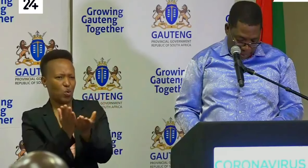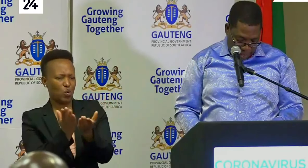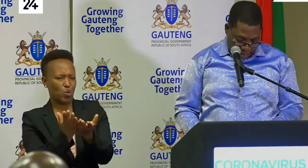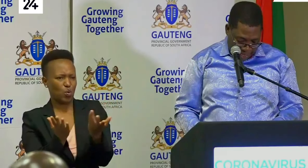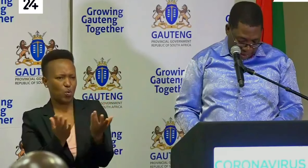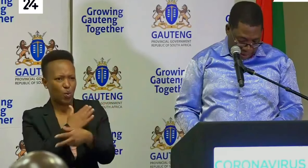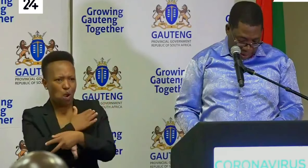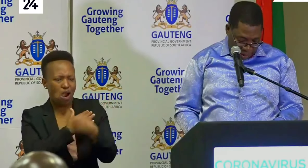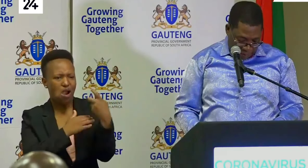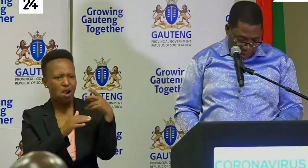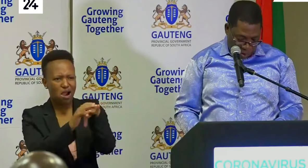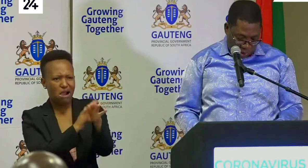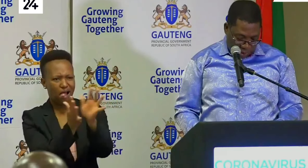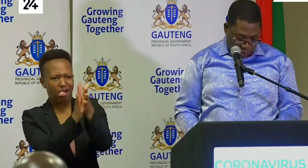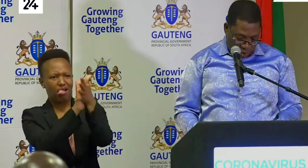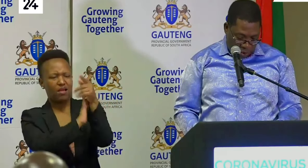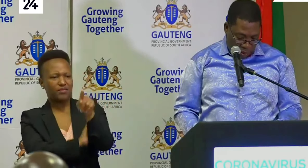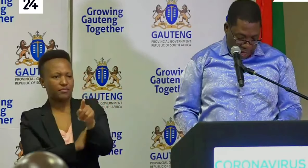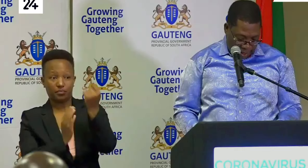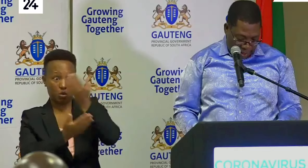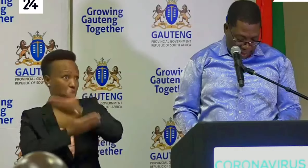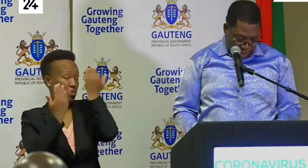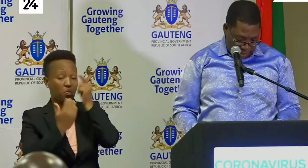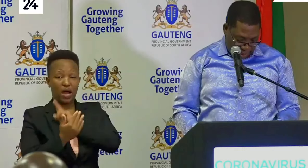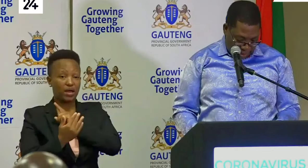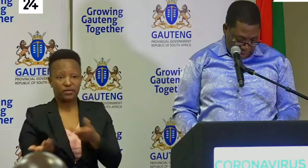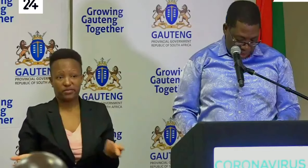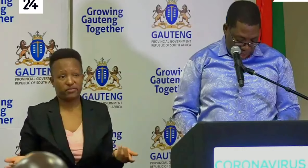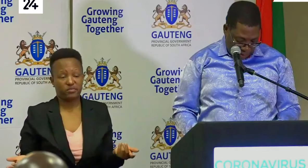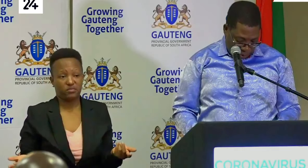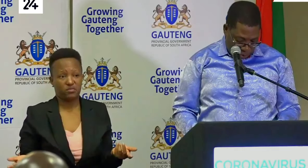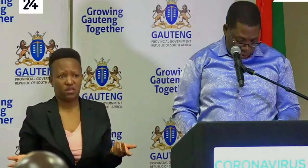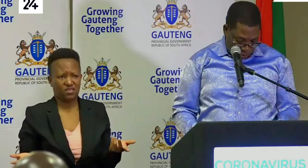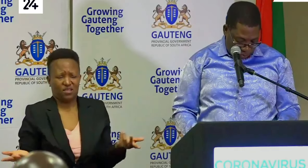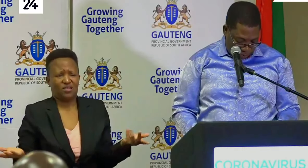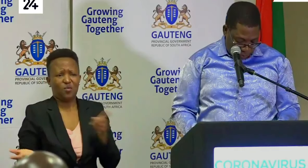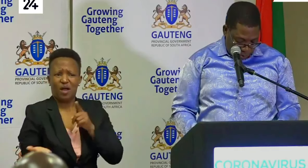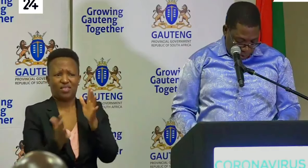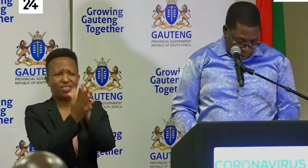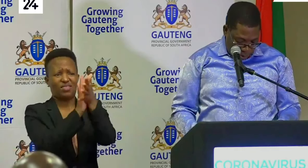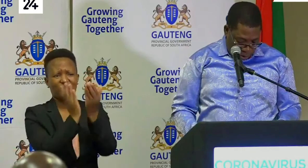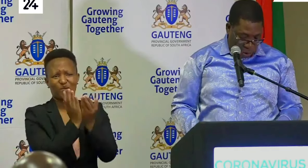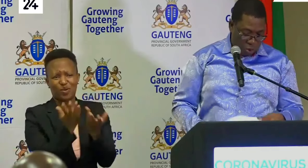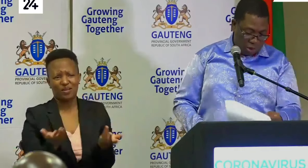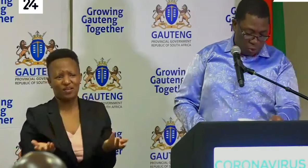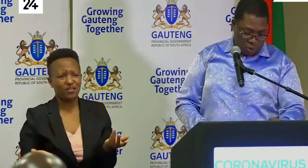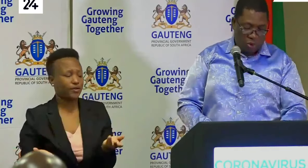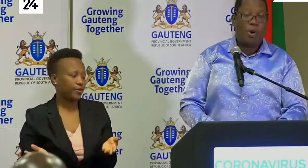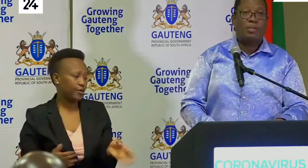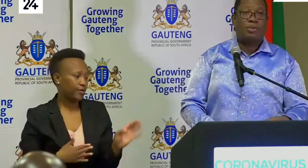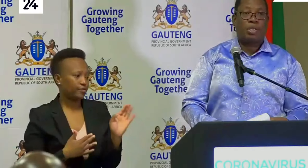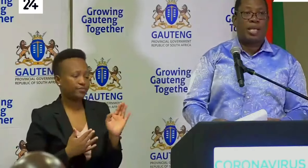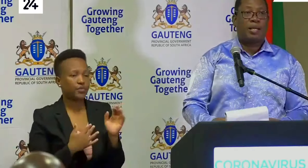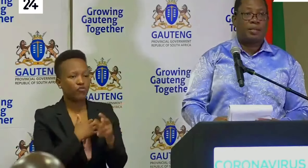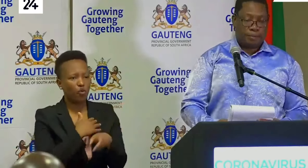attacked by those that we don't know why they are attacking our schools in conclusion we